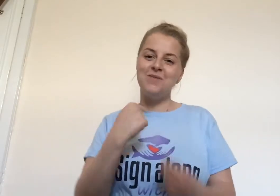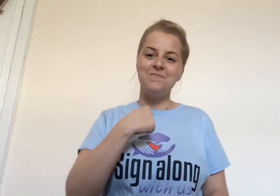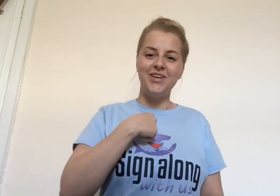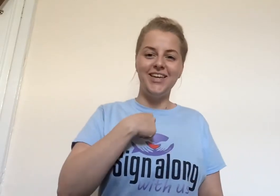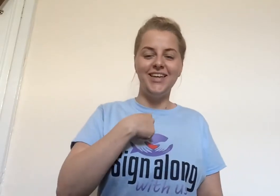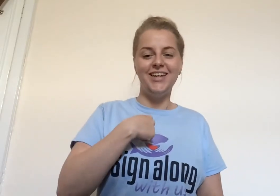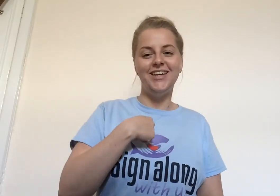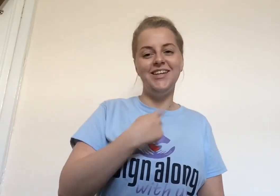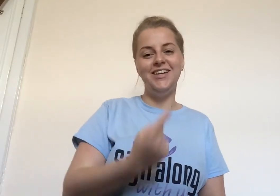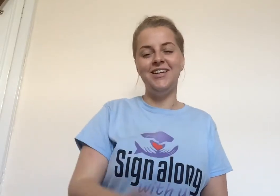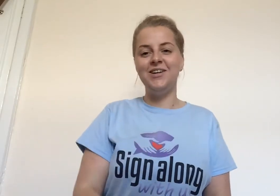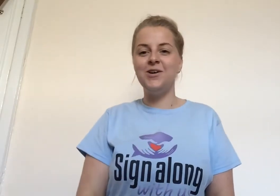me.